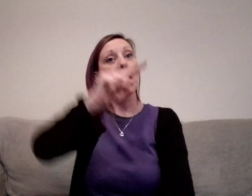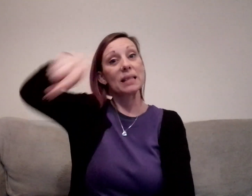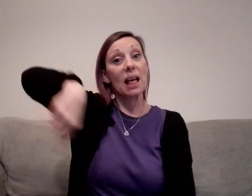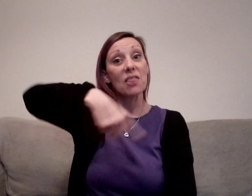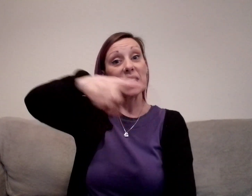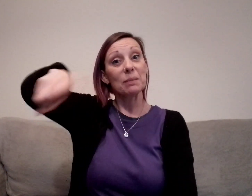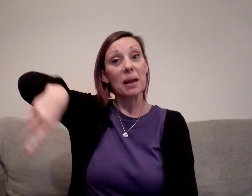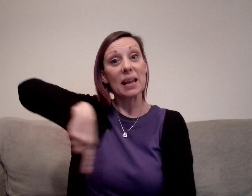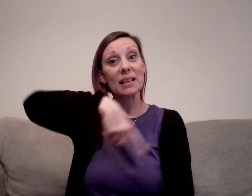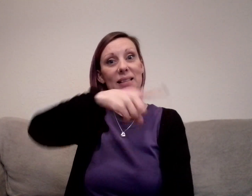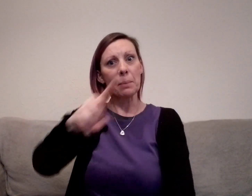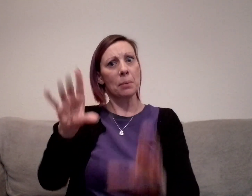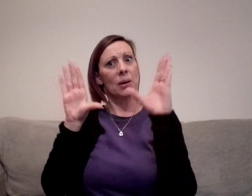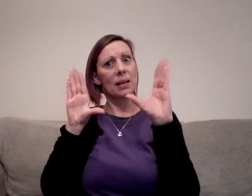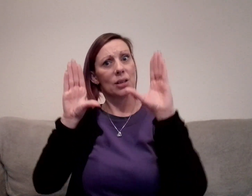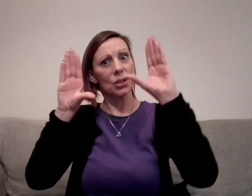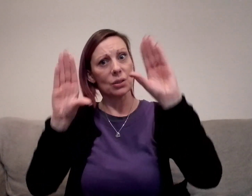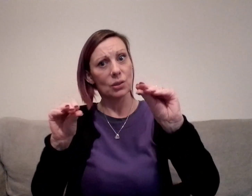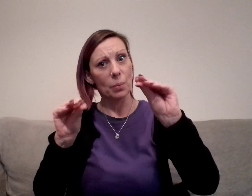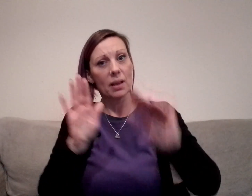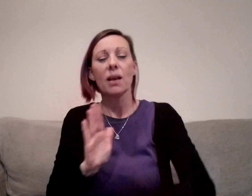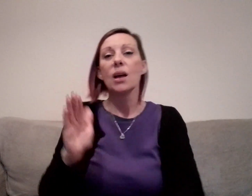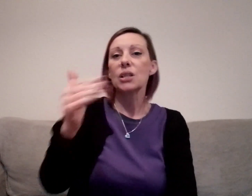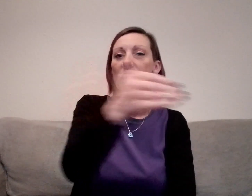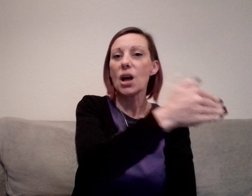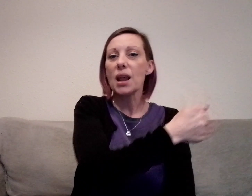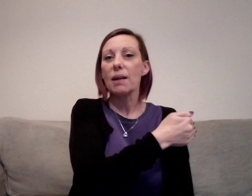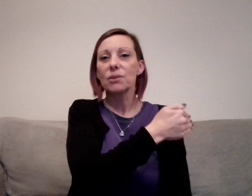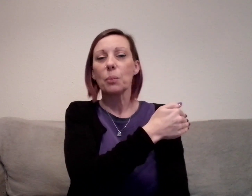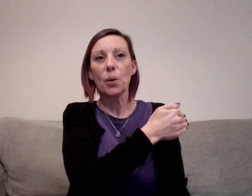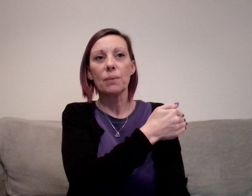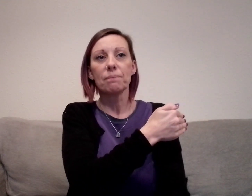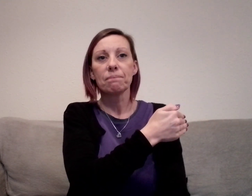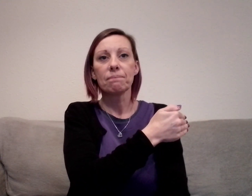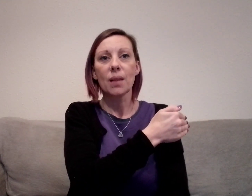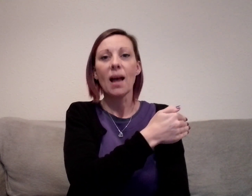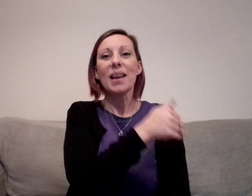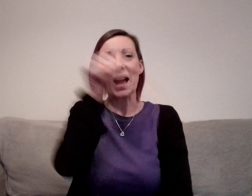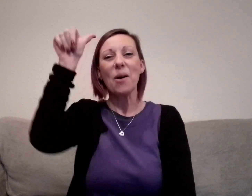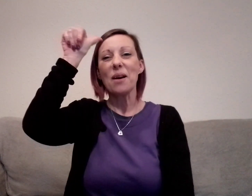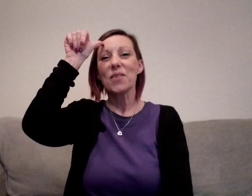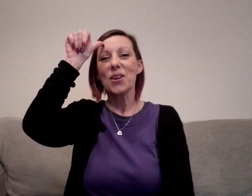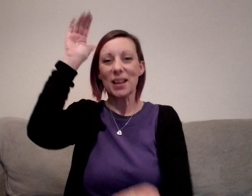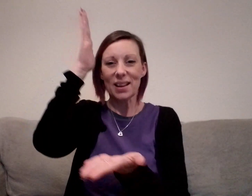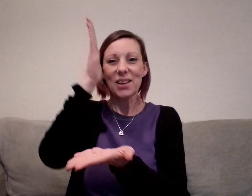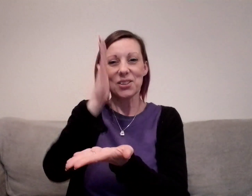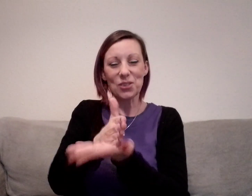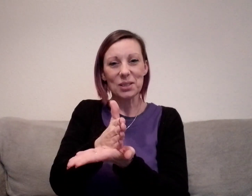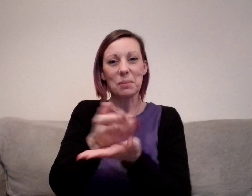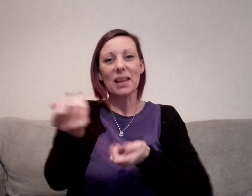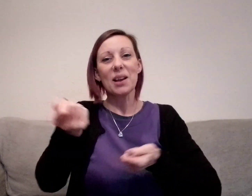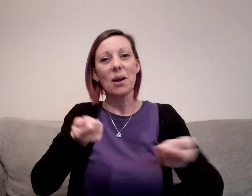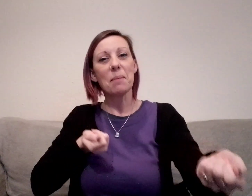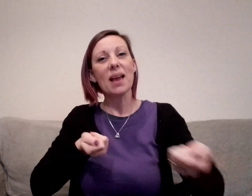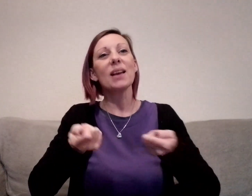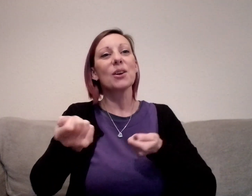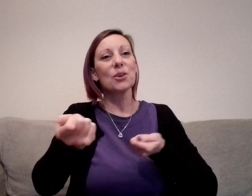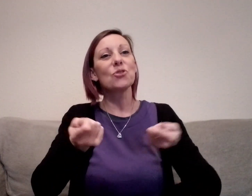What's that thing spinning? Somebody should stop it Turn out to port, that's not port, now I've got it Trust me, I'm in